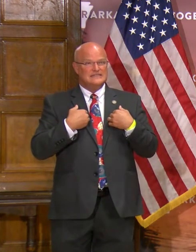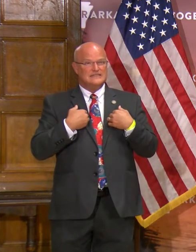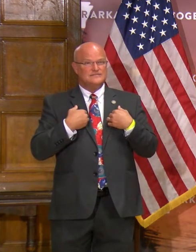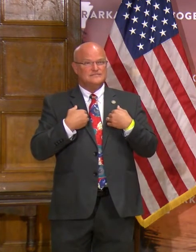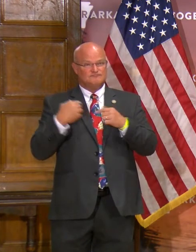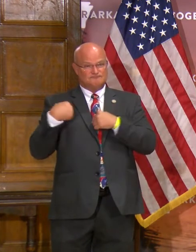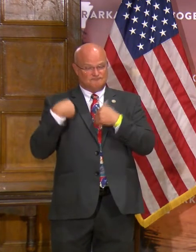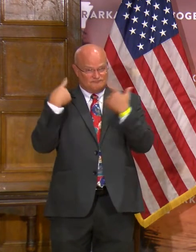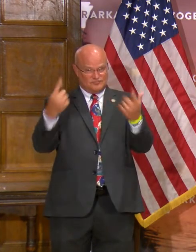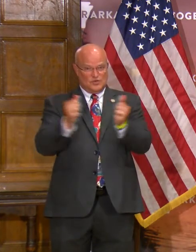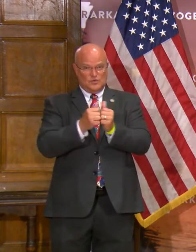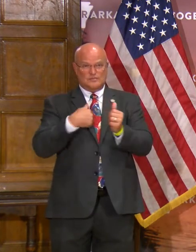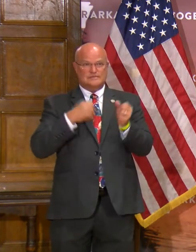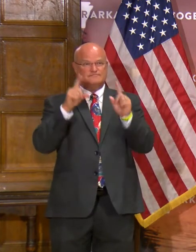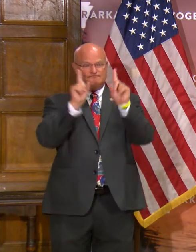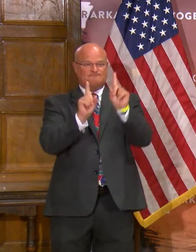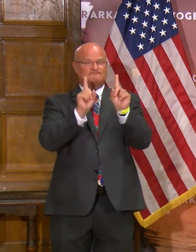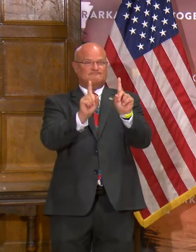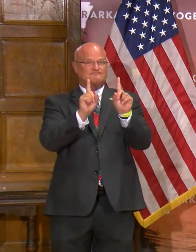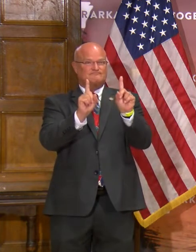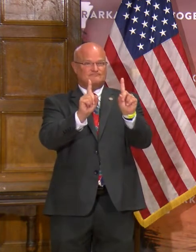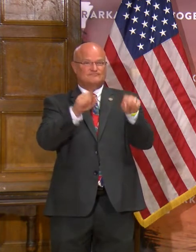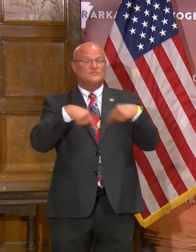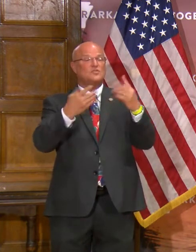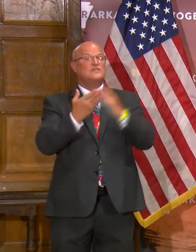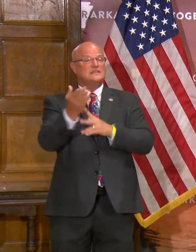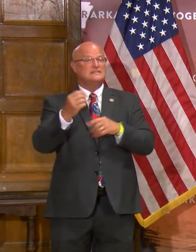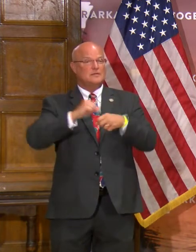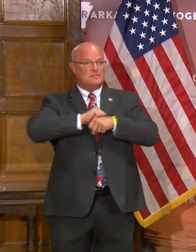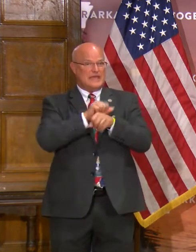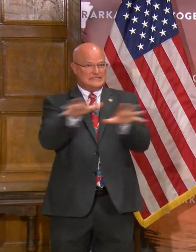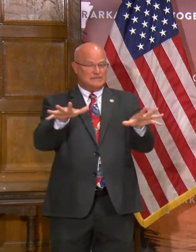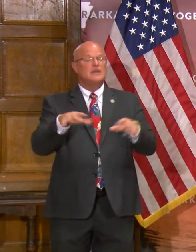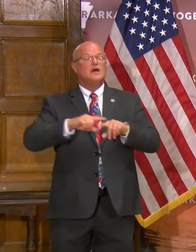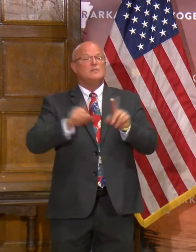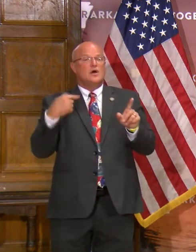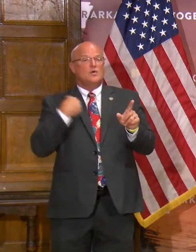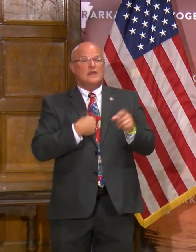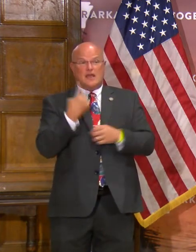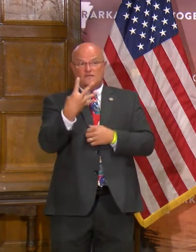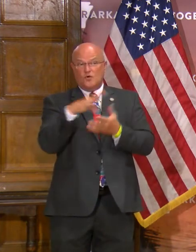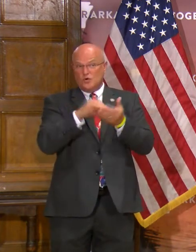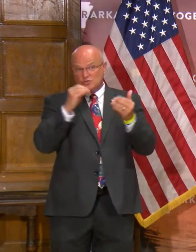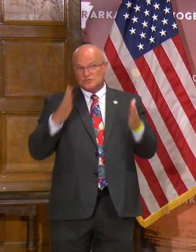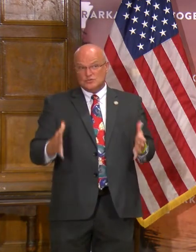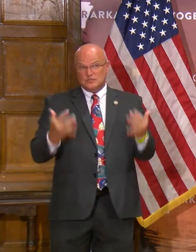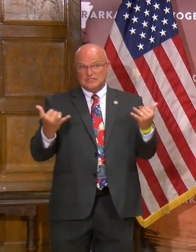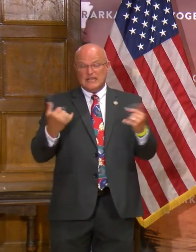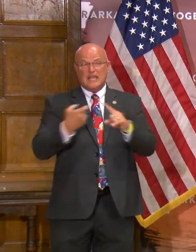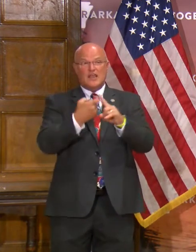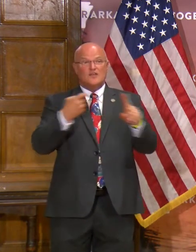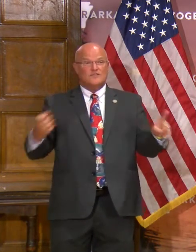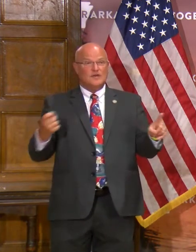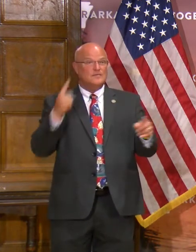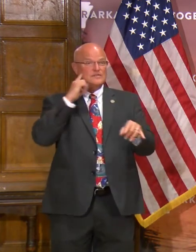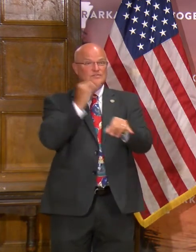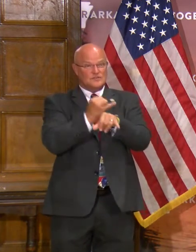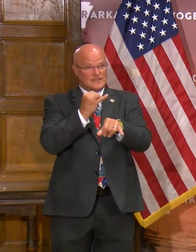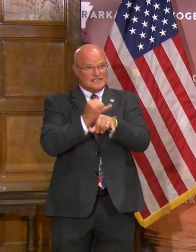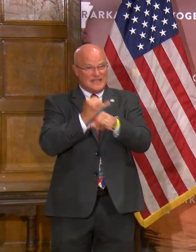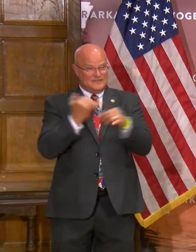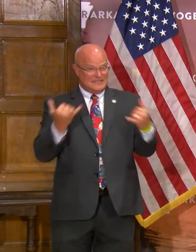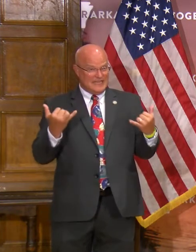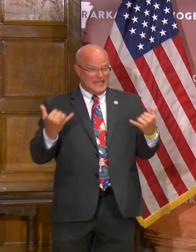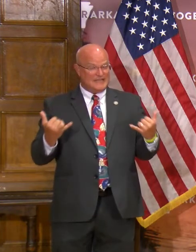been with me side by side through this pandemic. But we have four students from the School of the